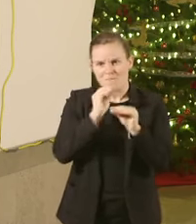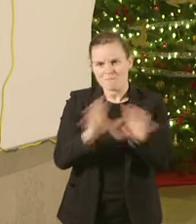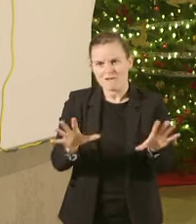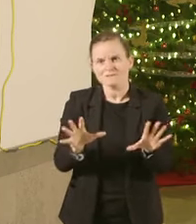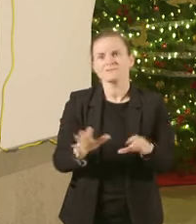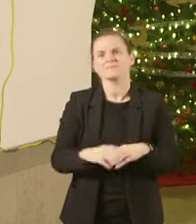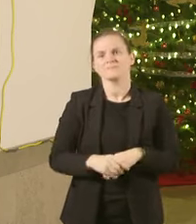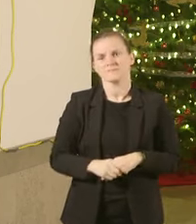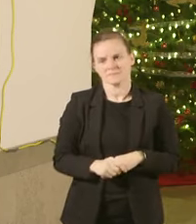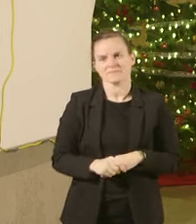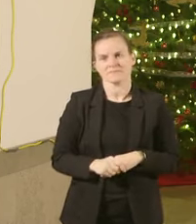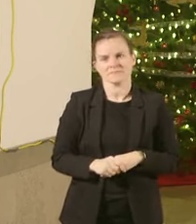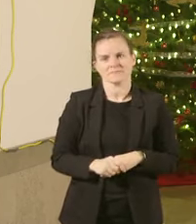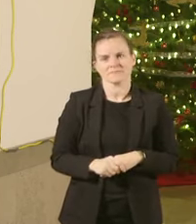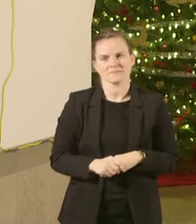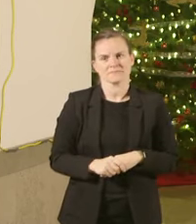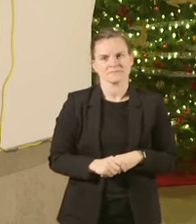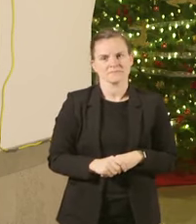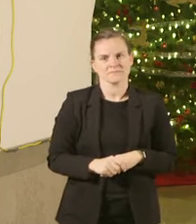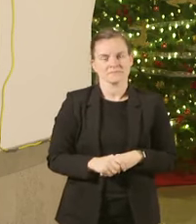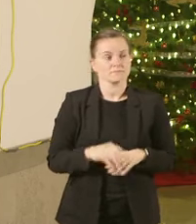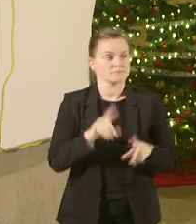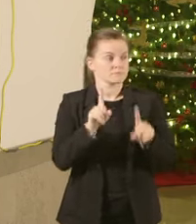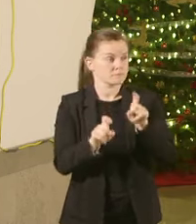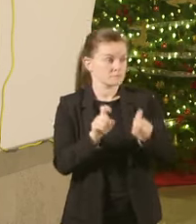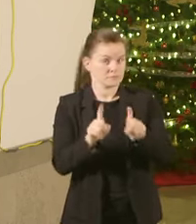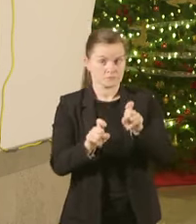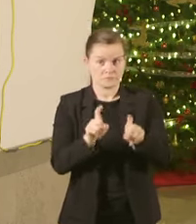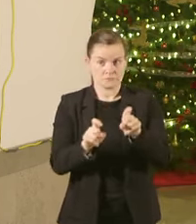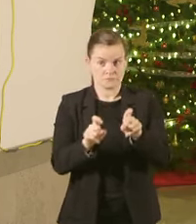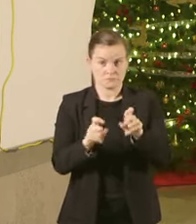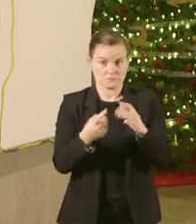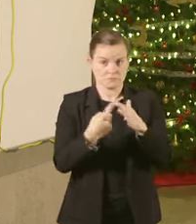I'll turn over you for some questions Okay